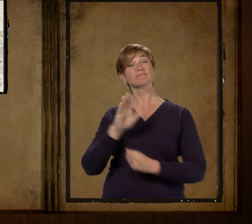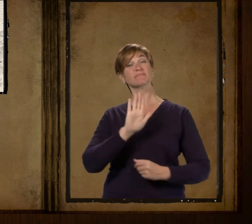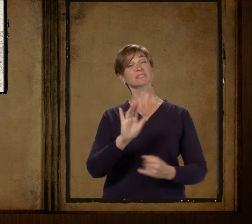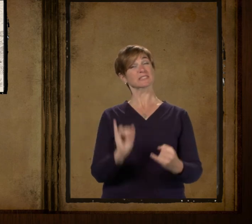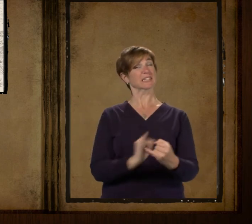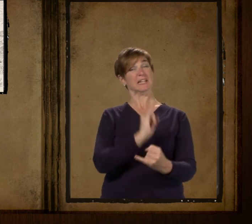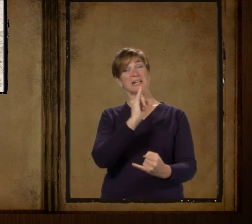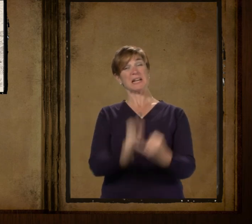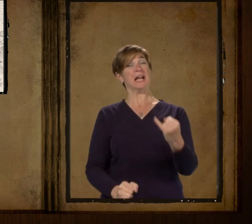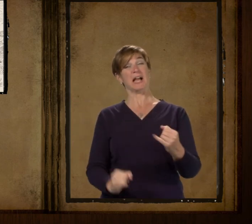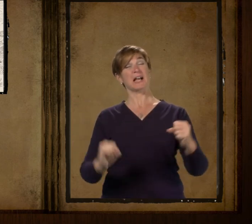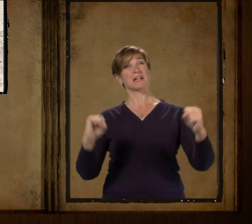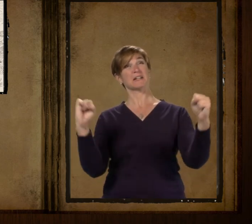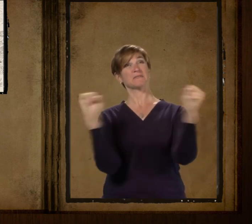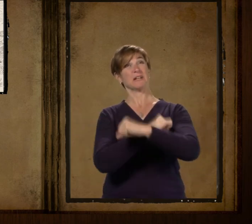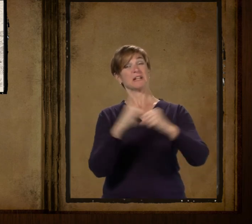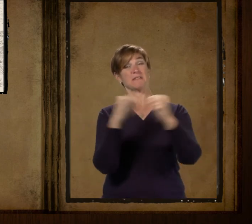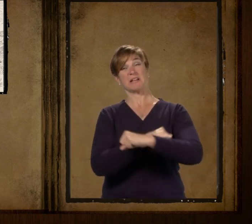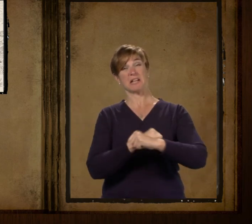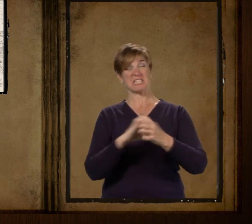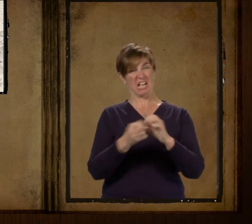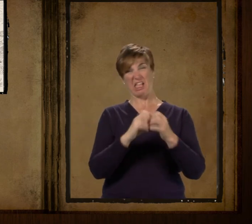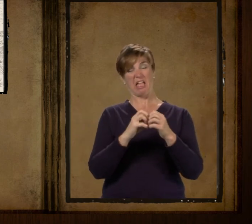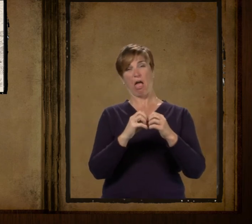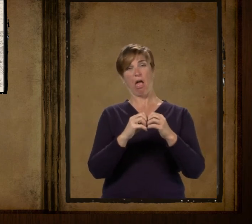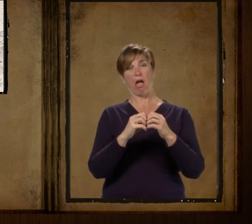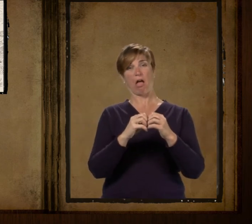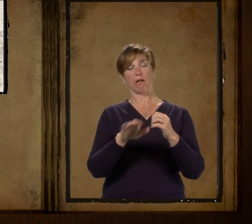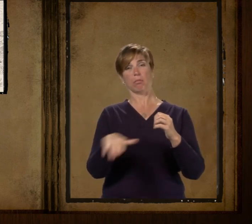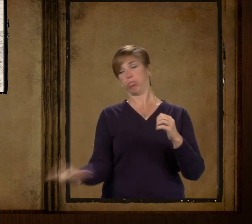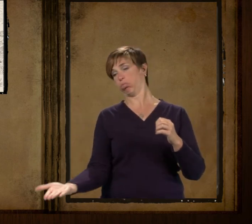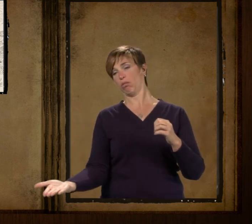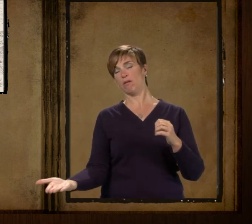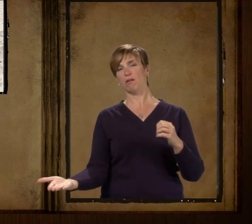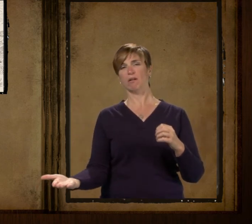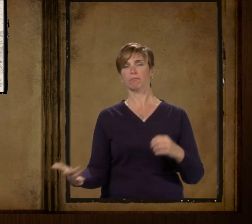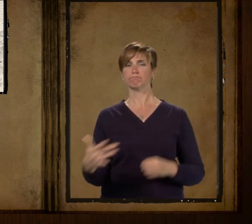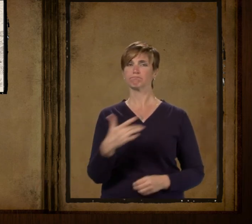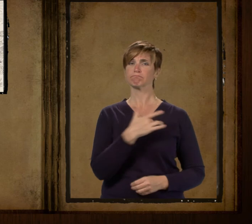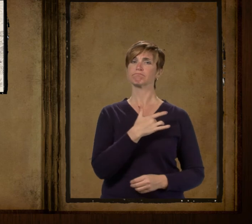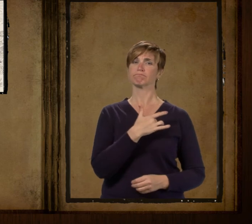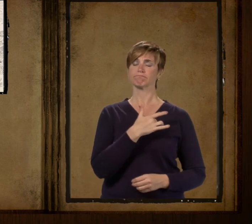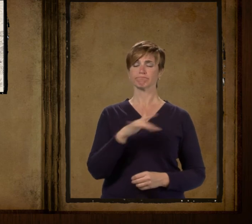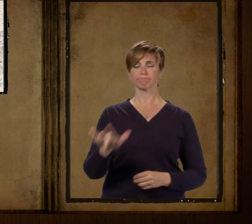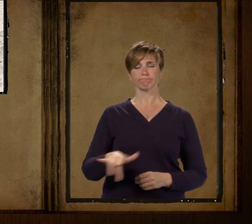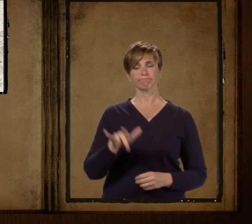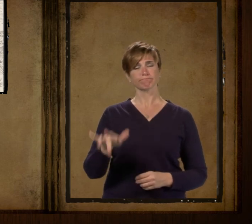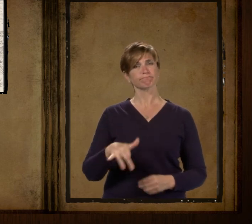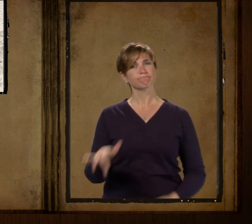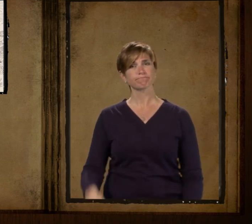it always makes me feel sorry when I think of that last fight of his and the way it turned out